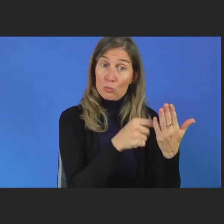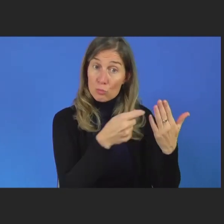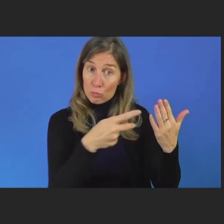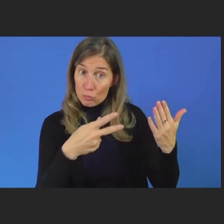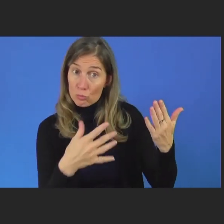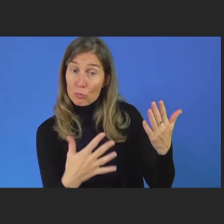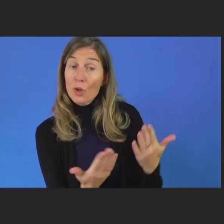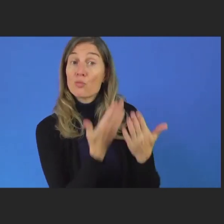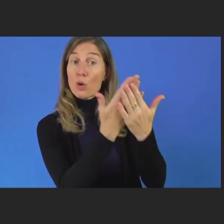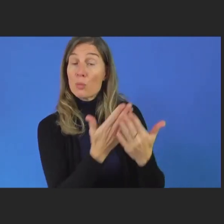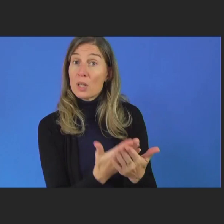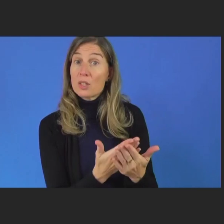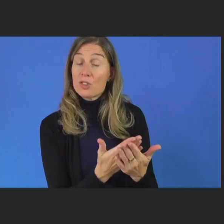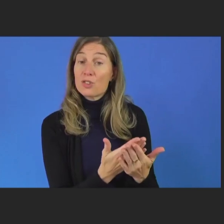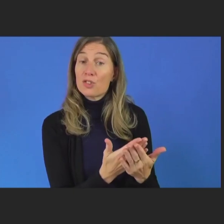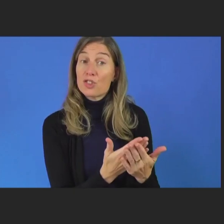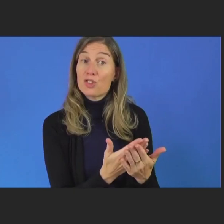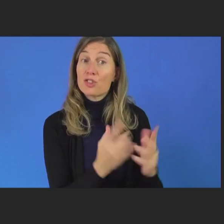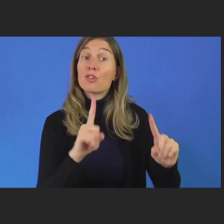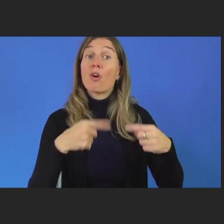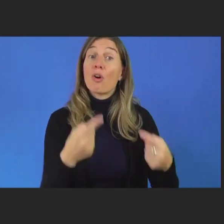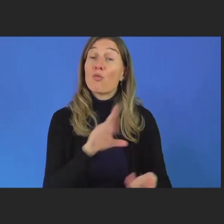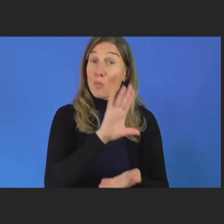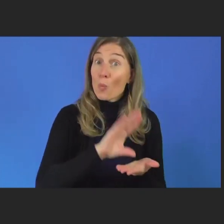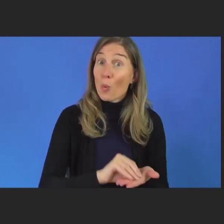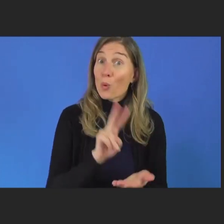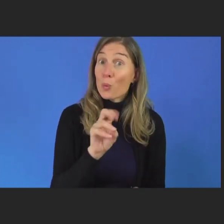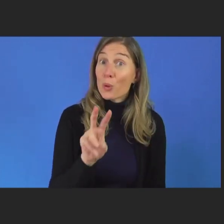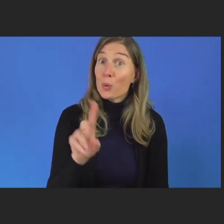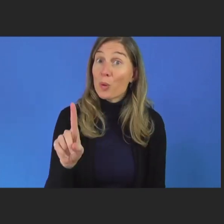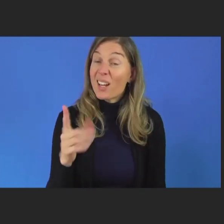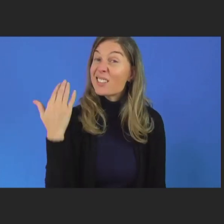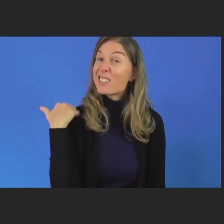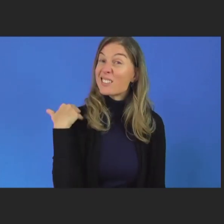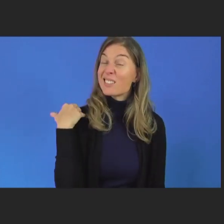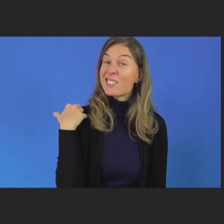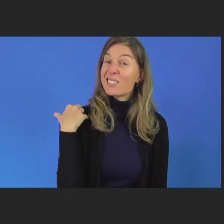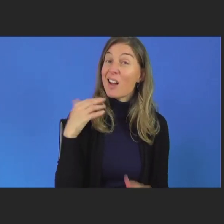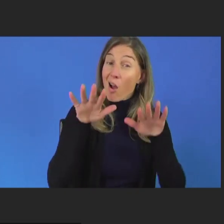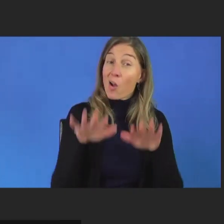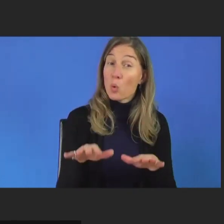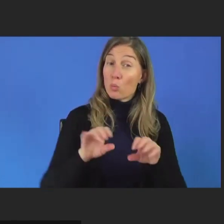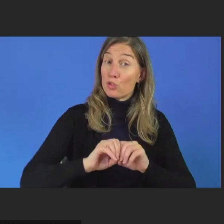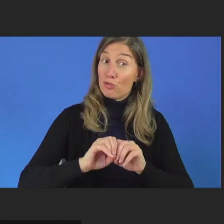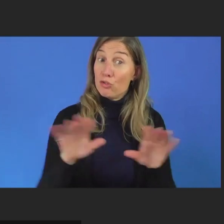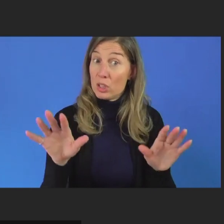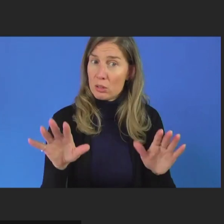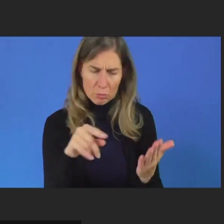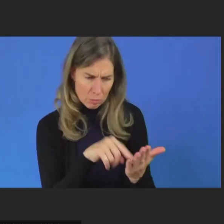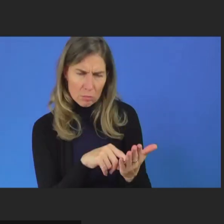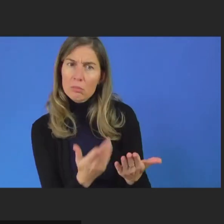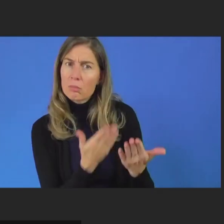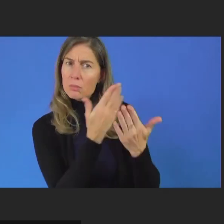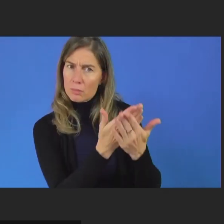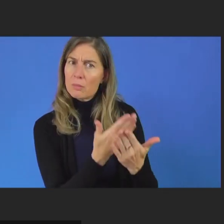the 2021 report that was released in October. And that, again,